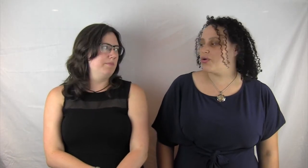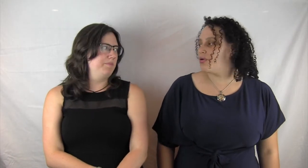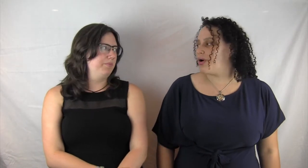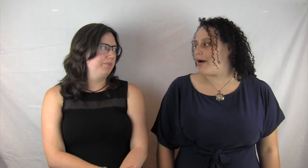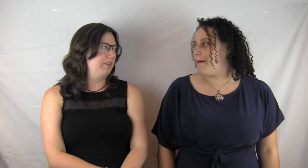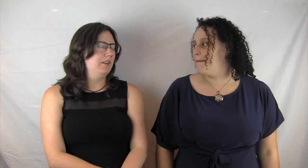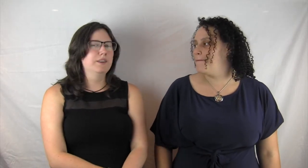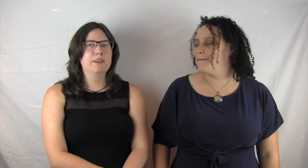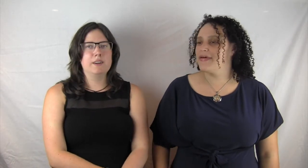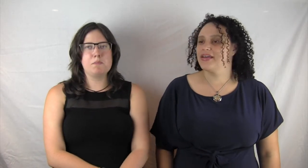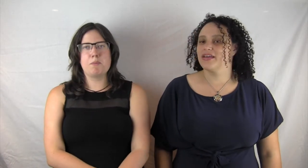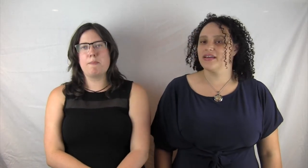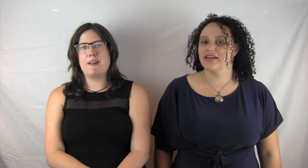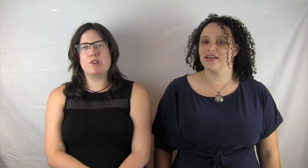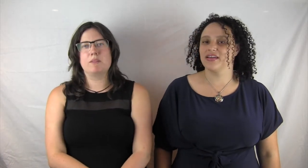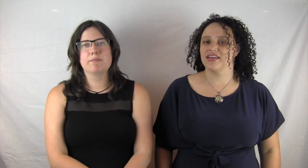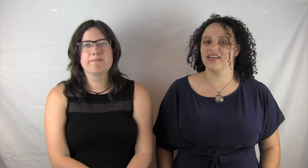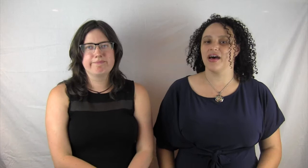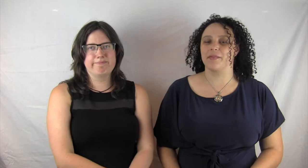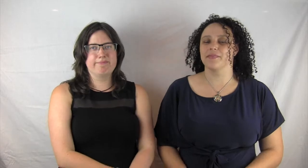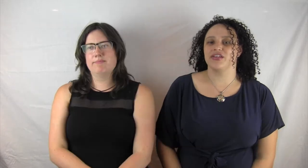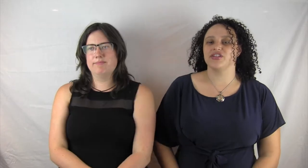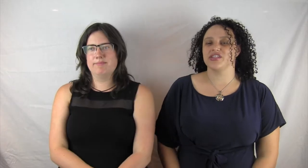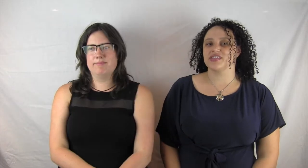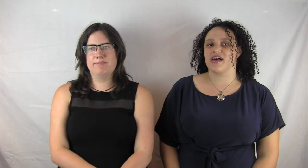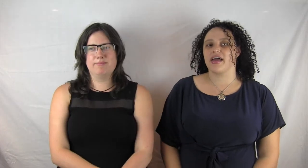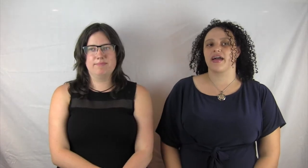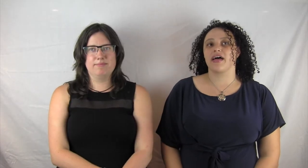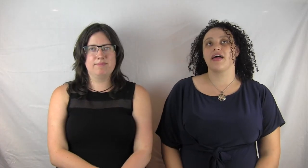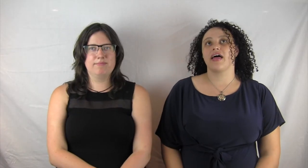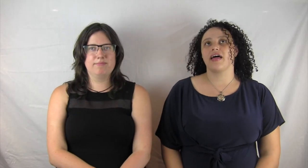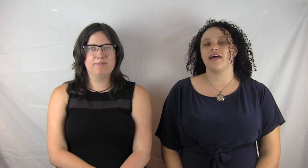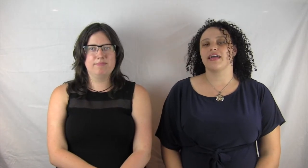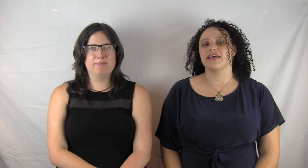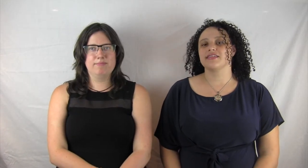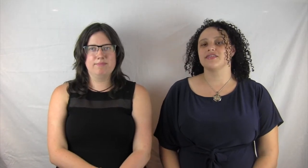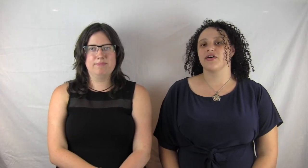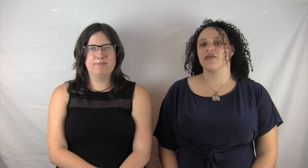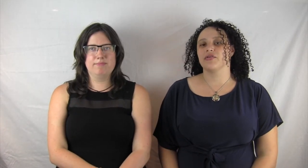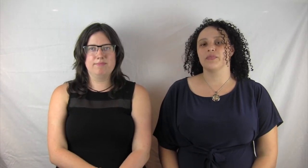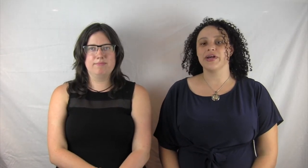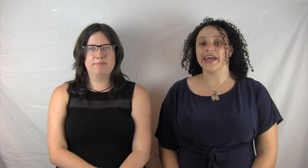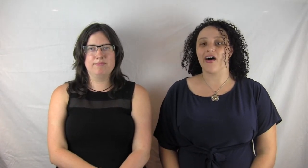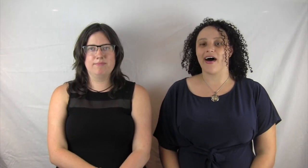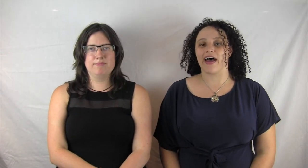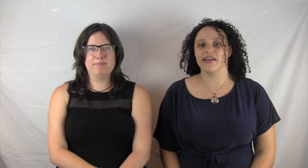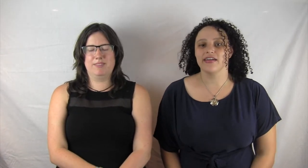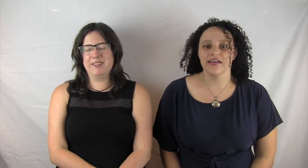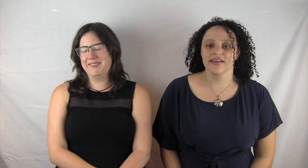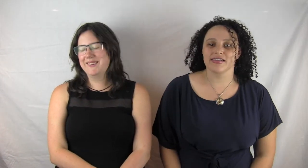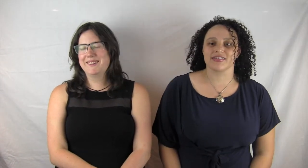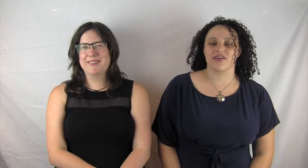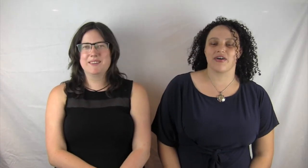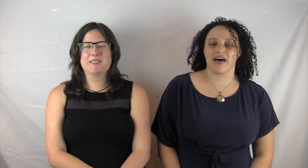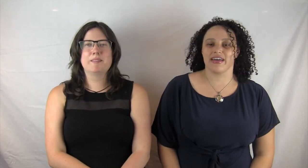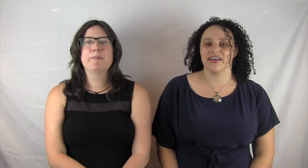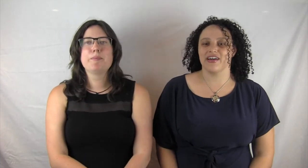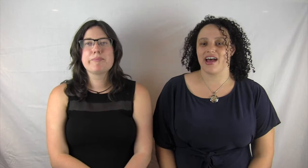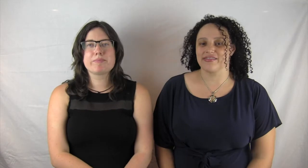So give me more magic. Yep. And she's like, uh, I guess so. You're pretty hot. So here, have